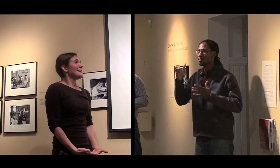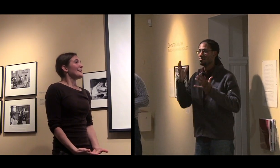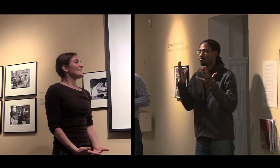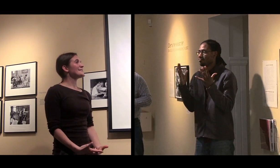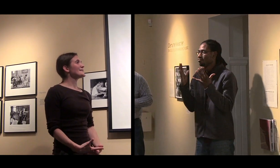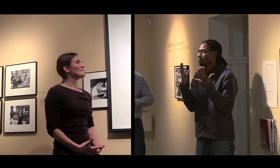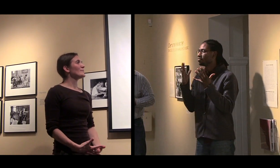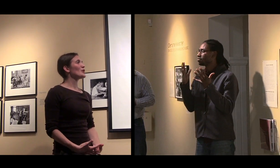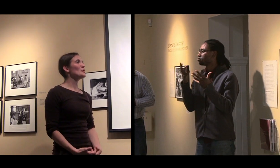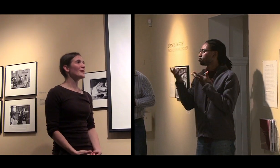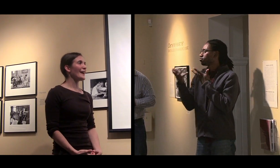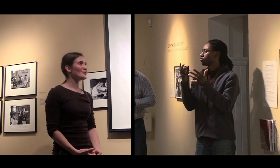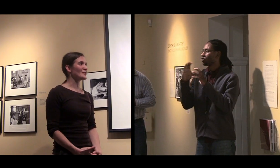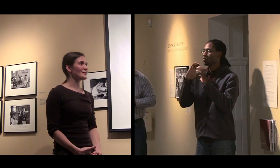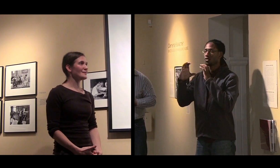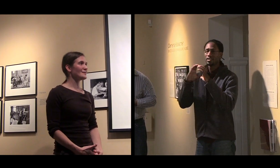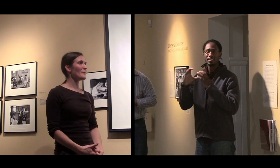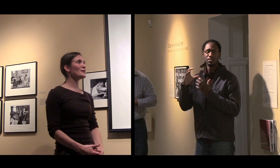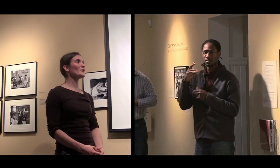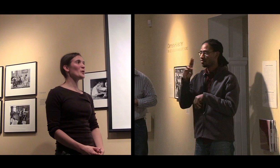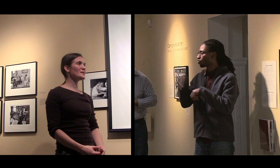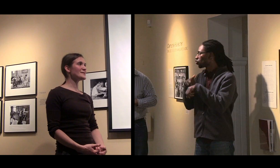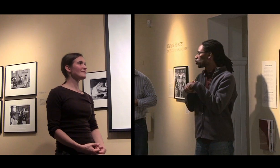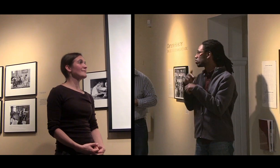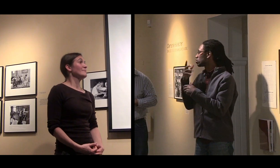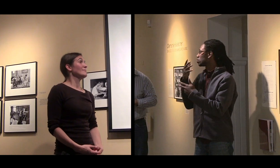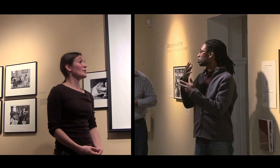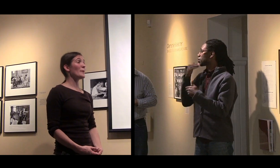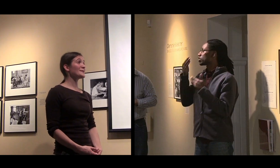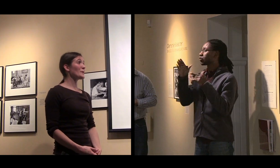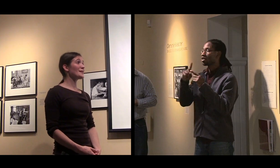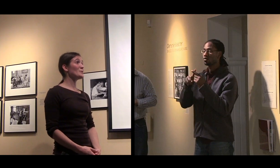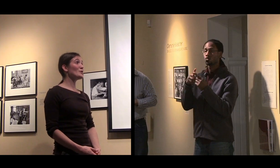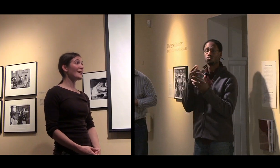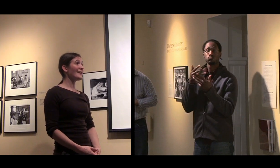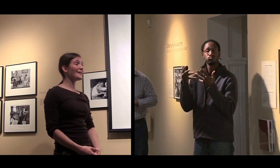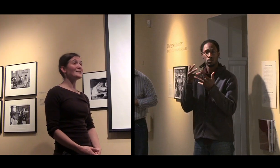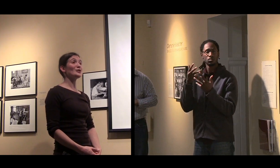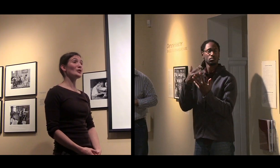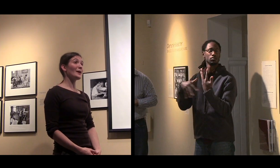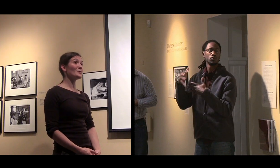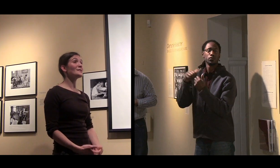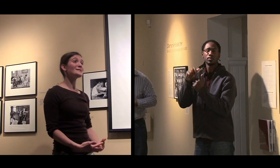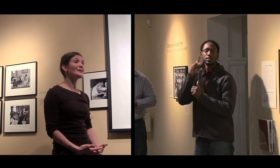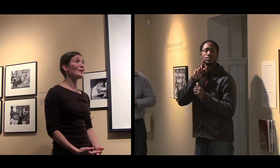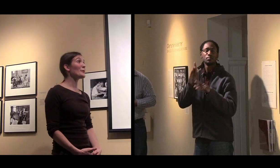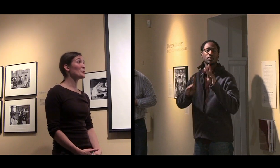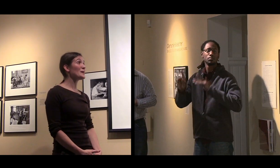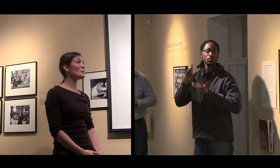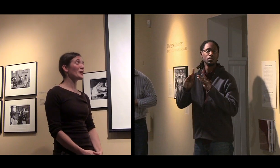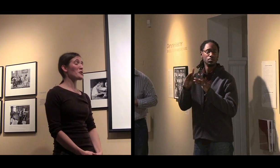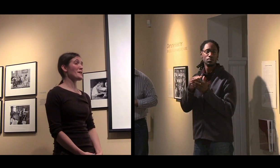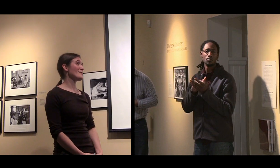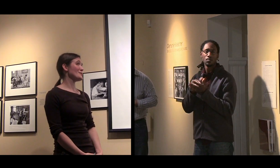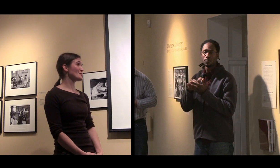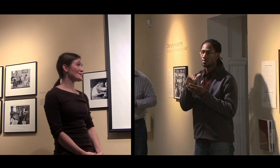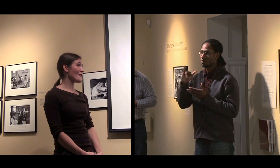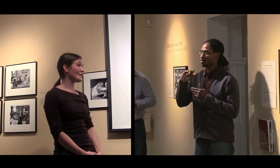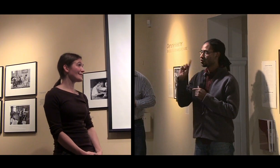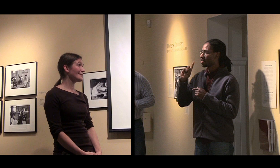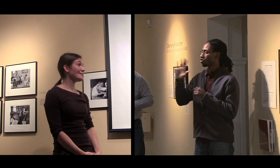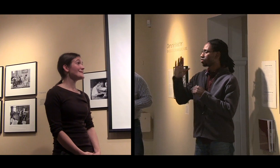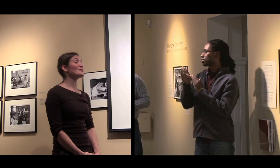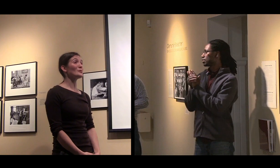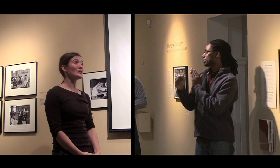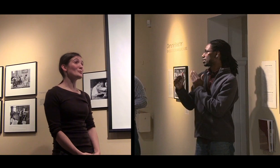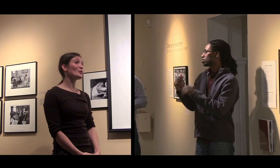it's communication. I mean, of course, the best way to communicate and to learn a language is to interact with the people that are native users